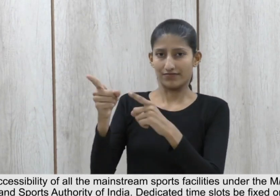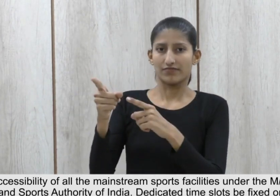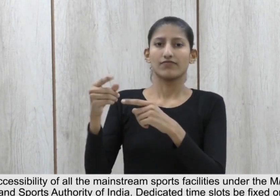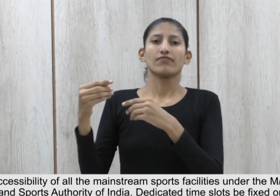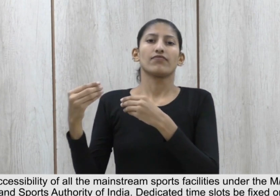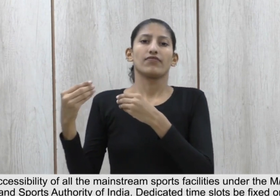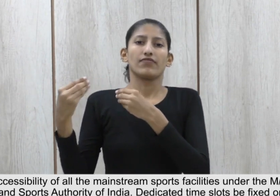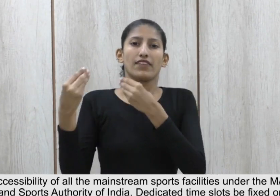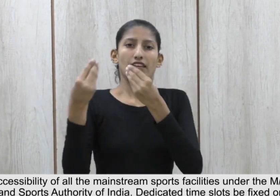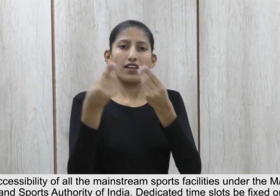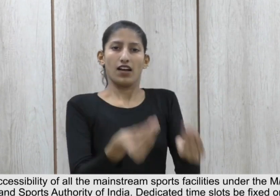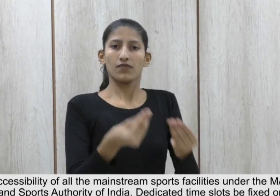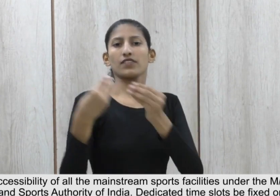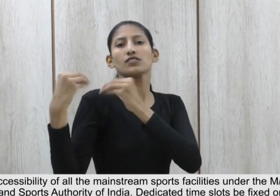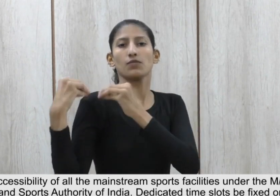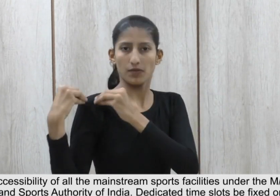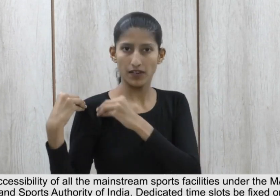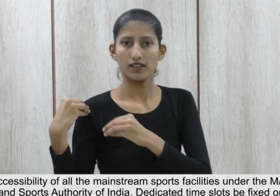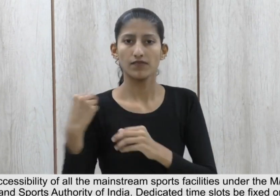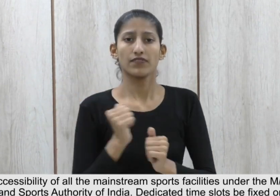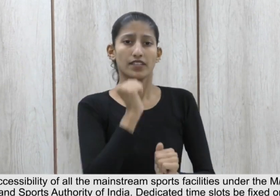Sports Authority of India 10